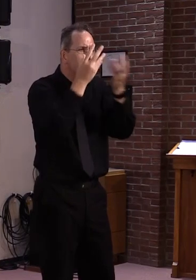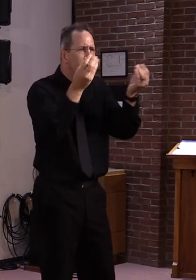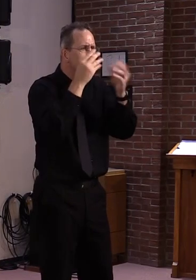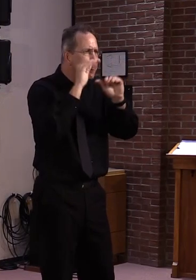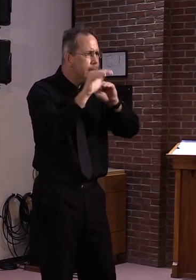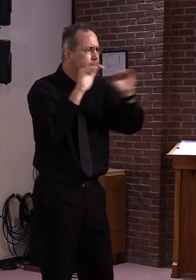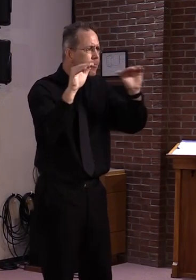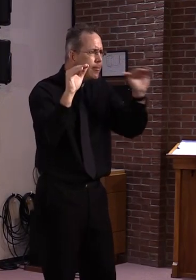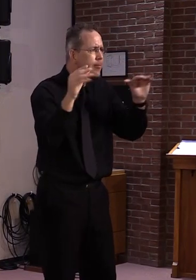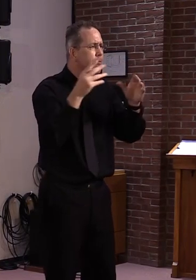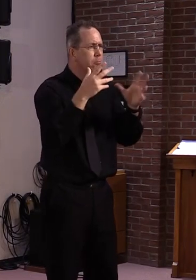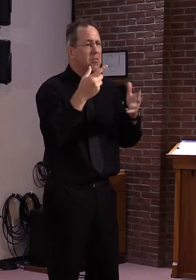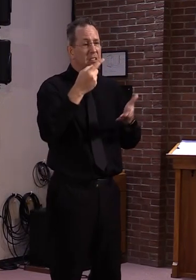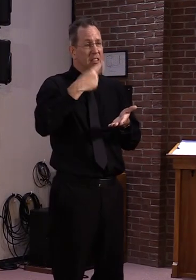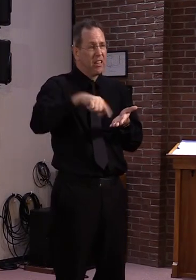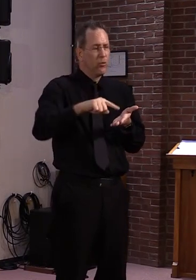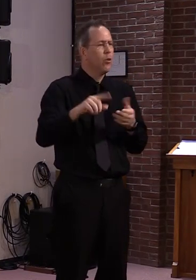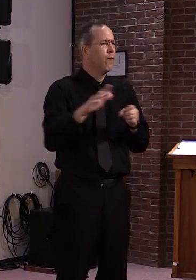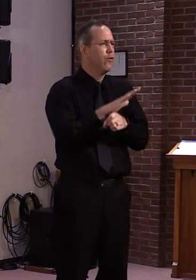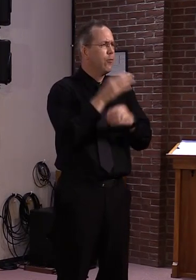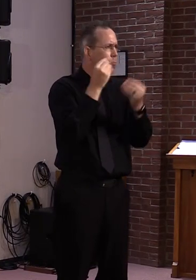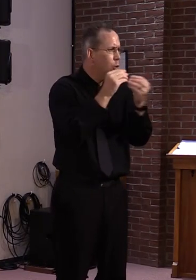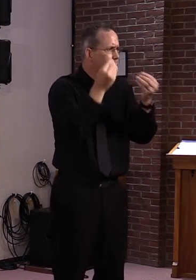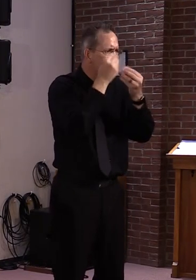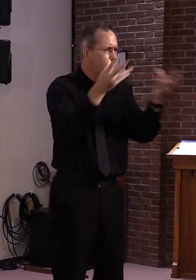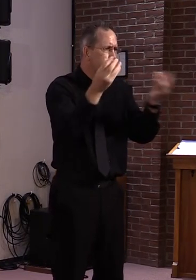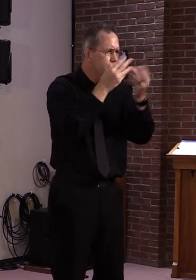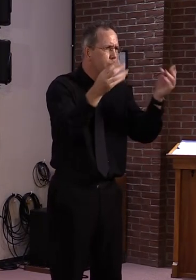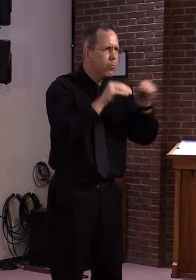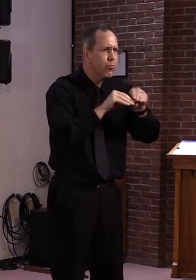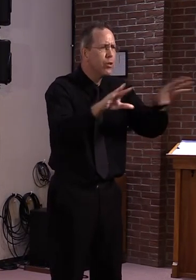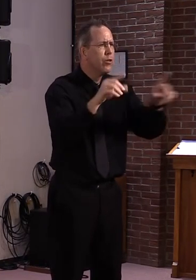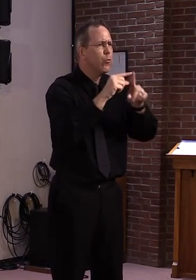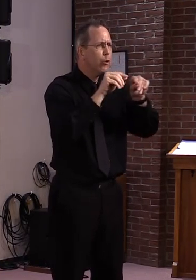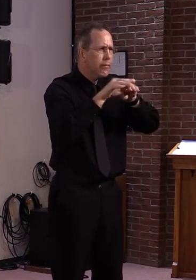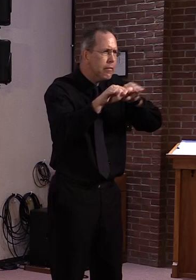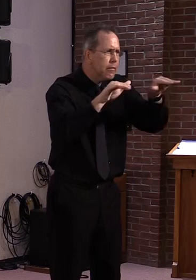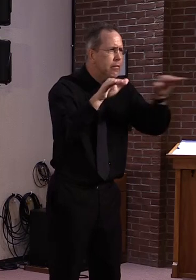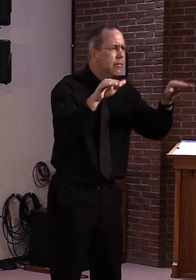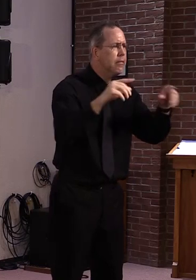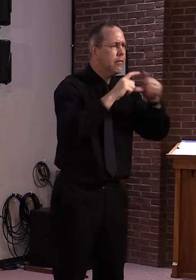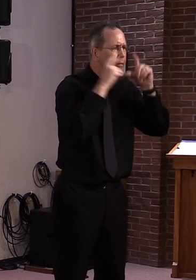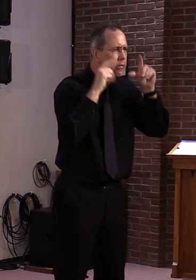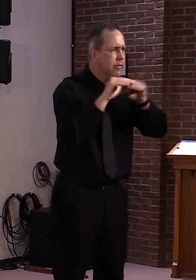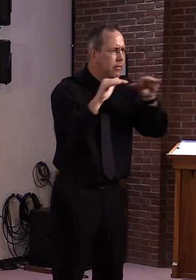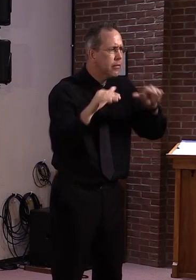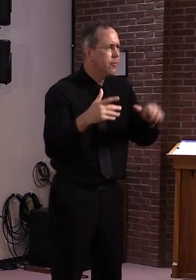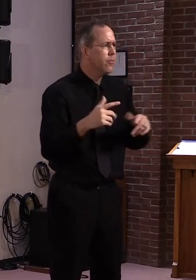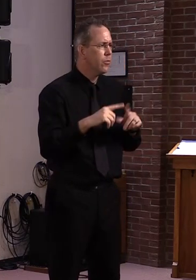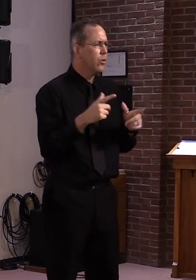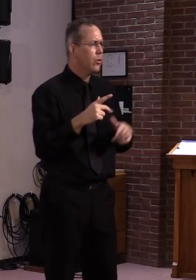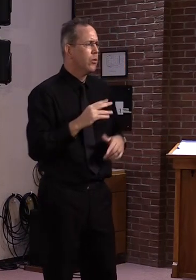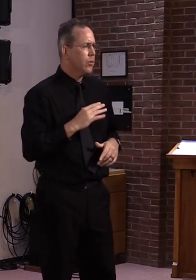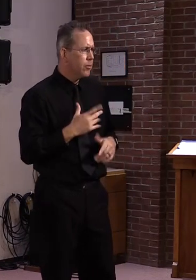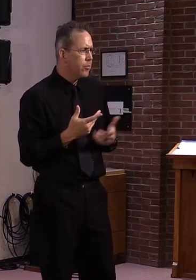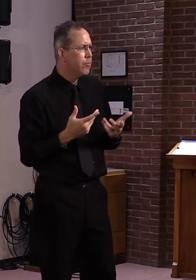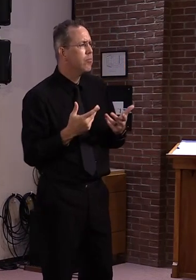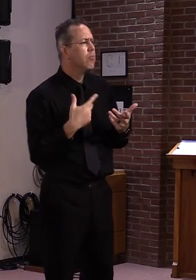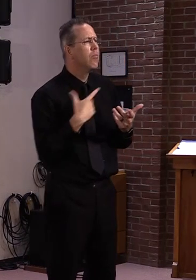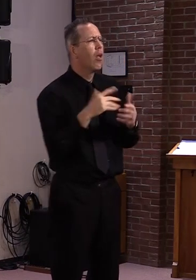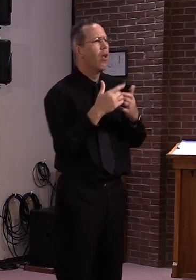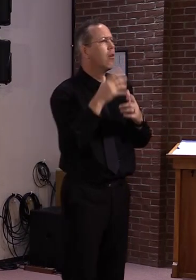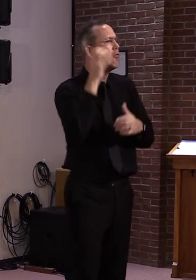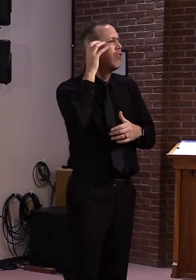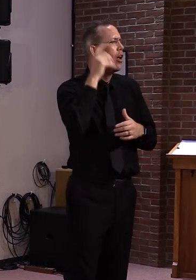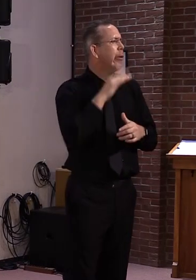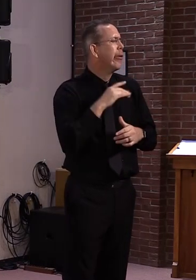educating the aspects of the benefits of a mask. And one of the things I think